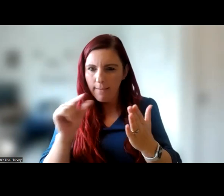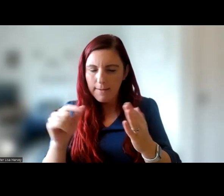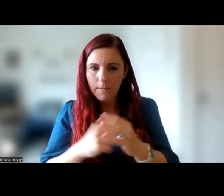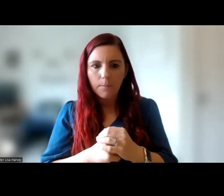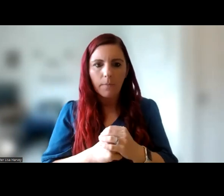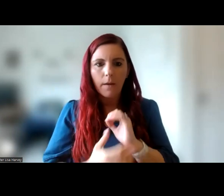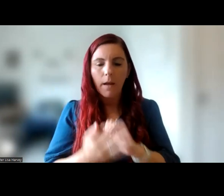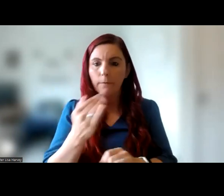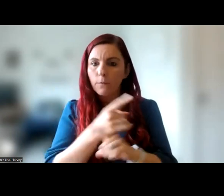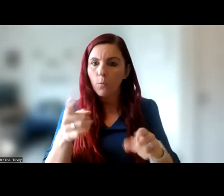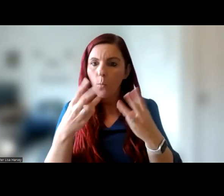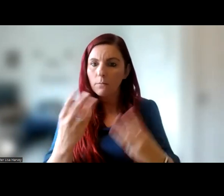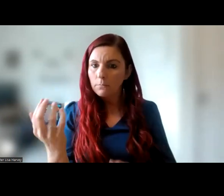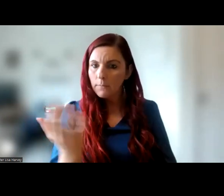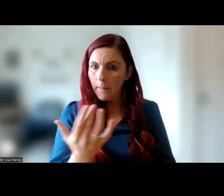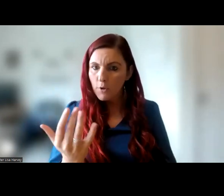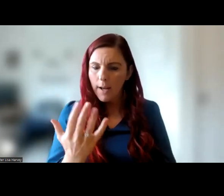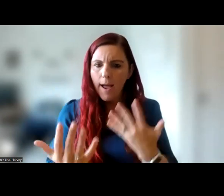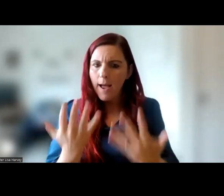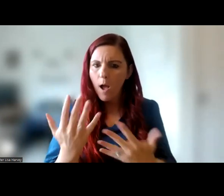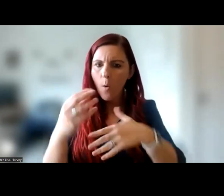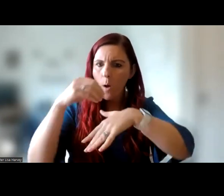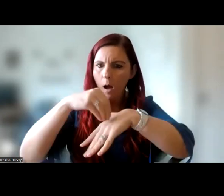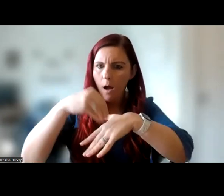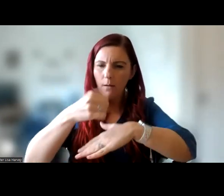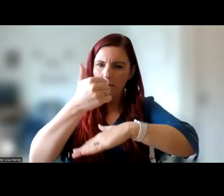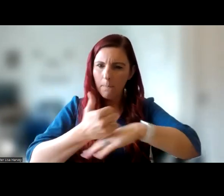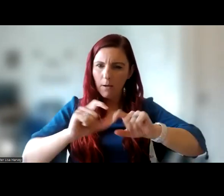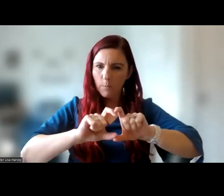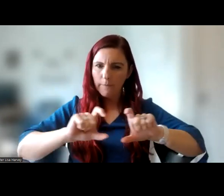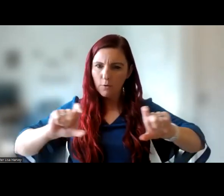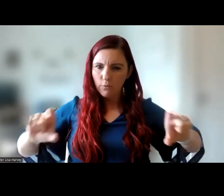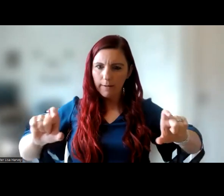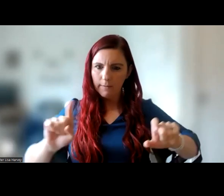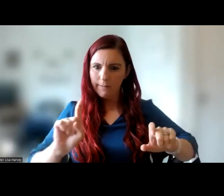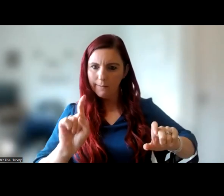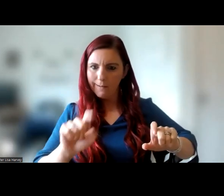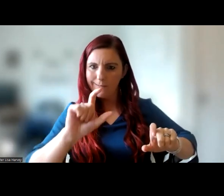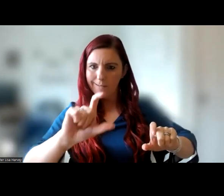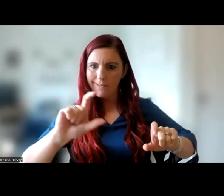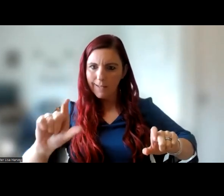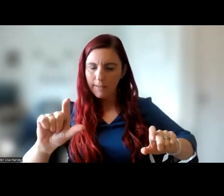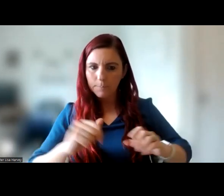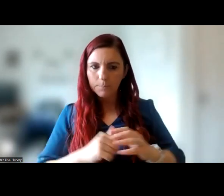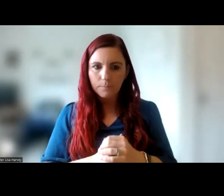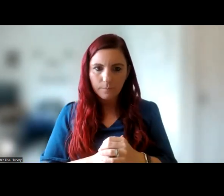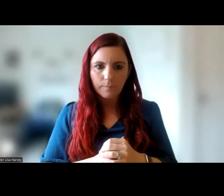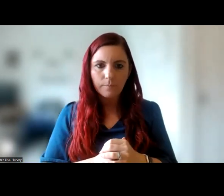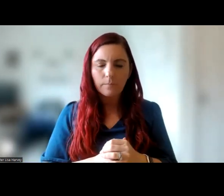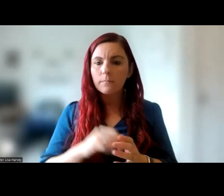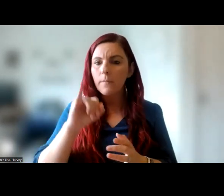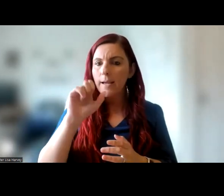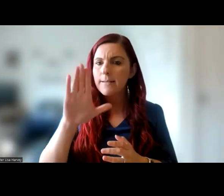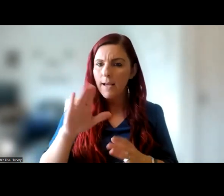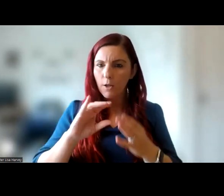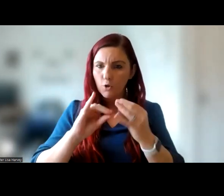If you require captioning, you can turn this on at the bottom of your screen using the CC button. The Irish Sign